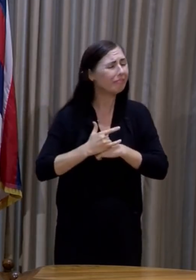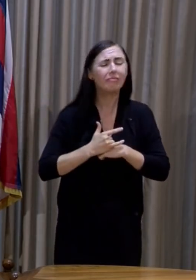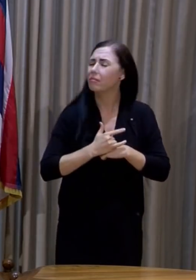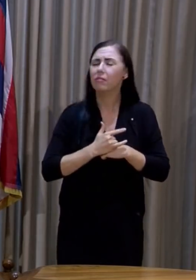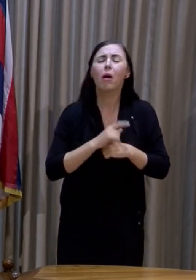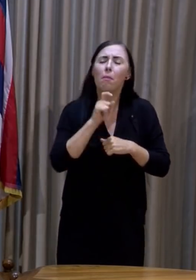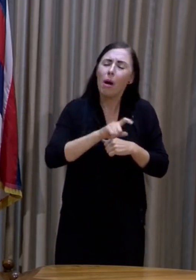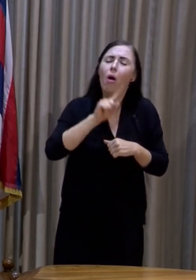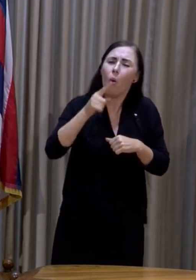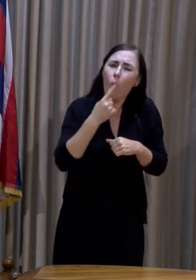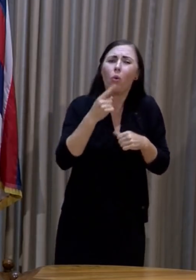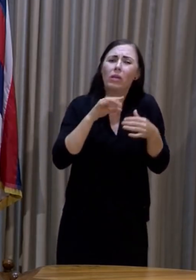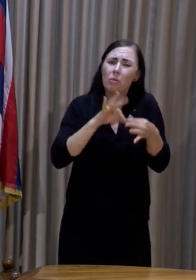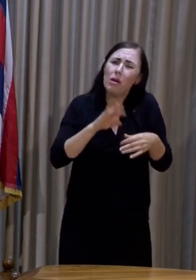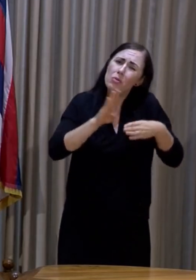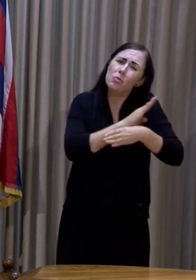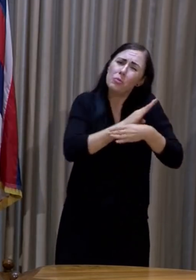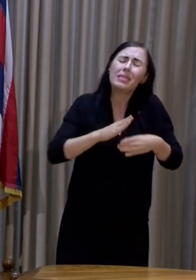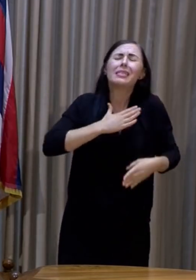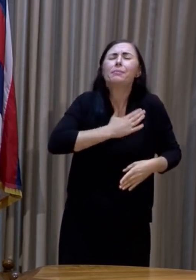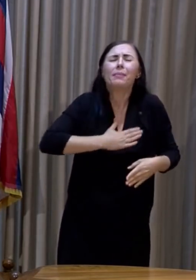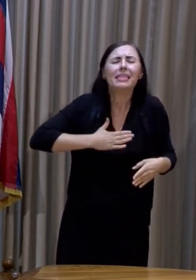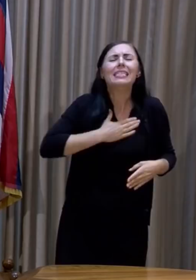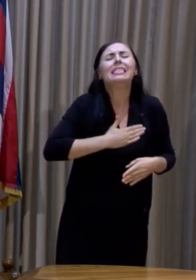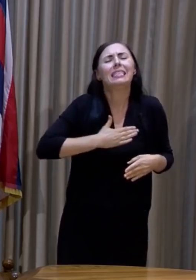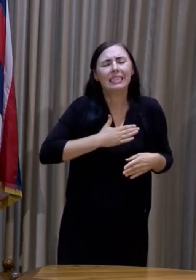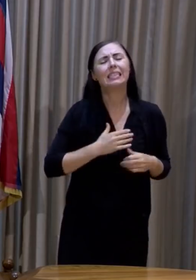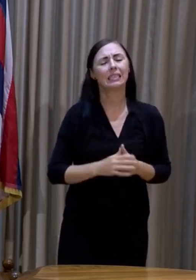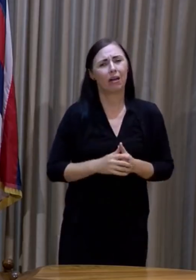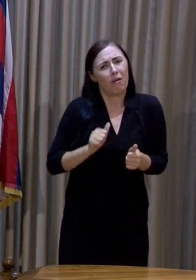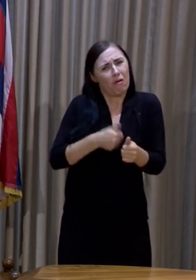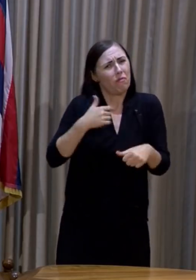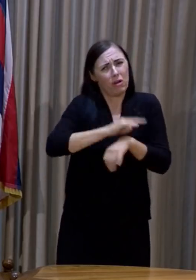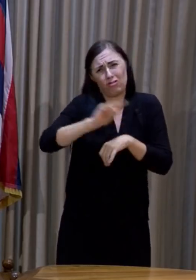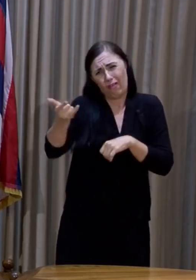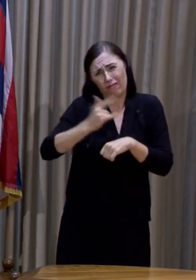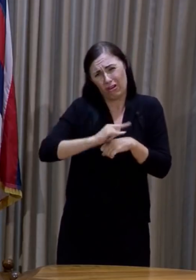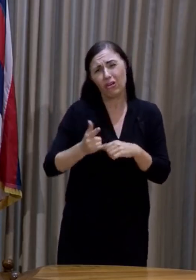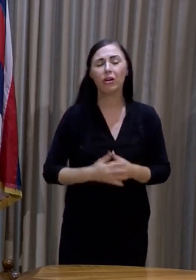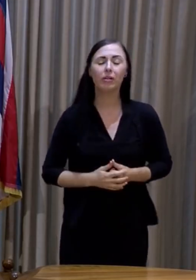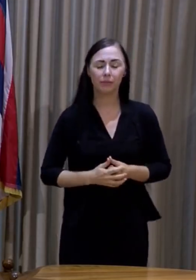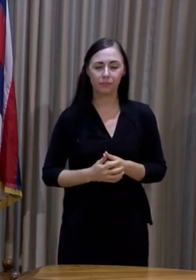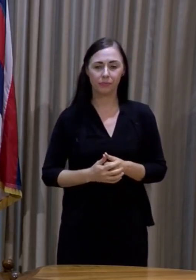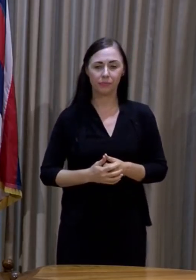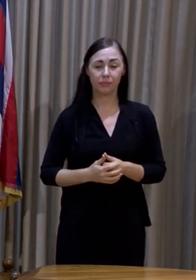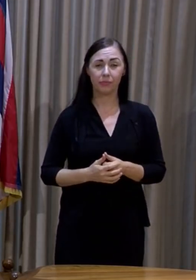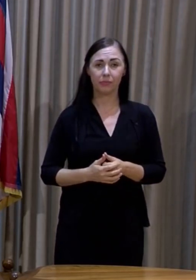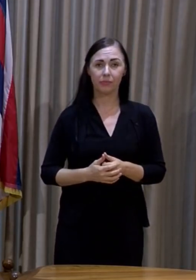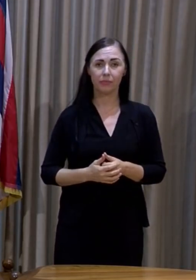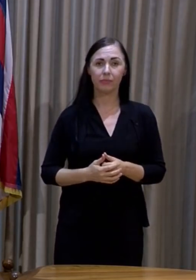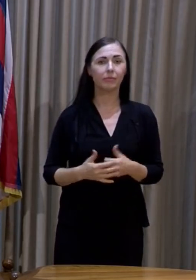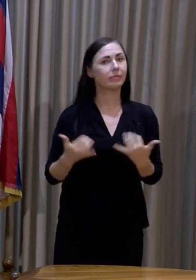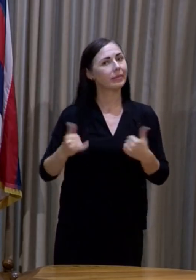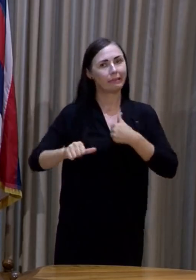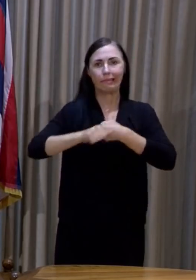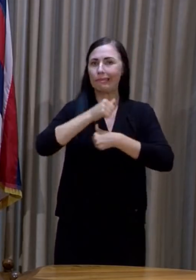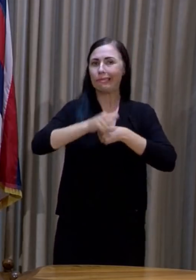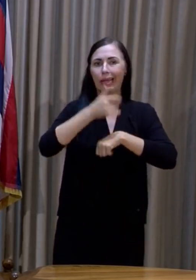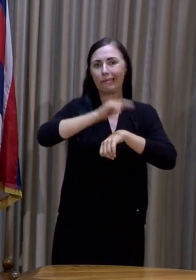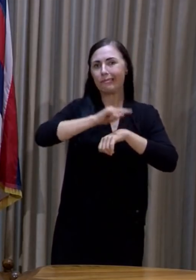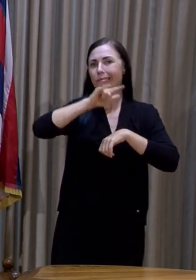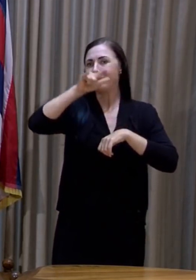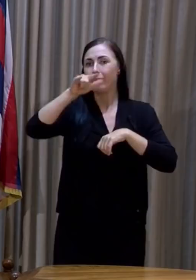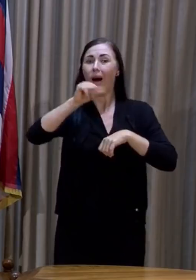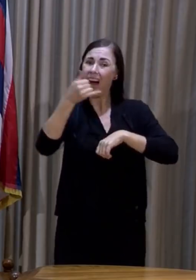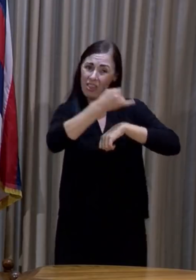activities only. We do know that it is not a good time to travel to